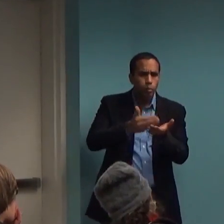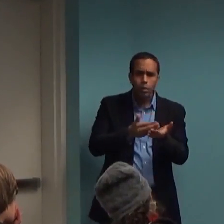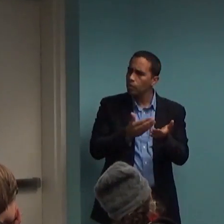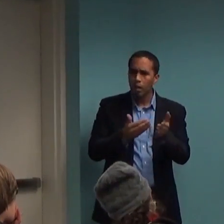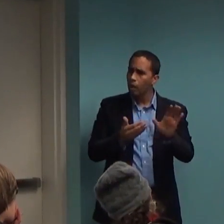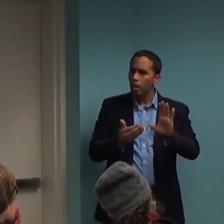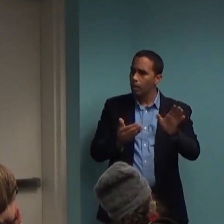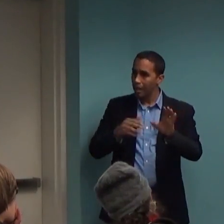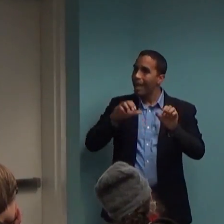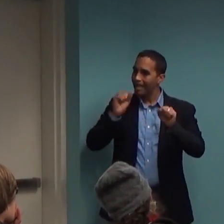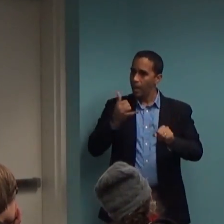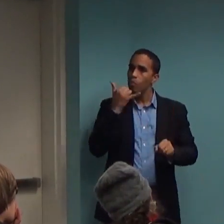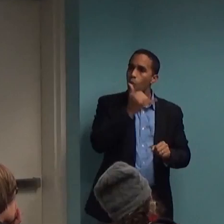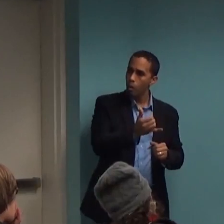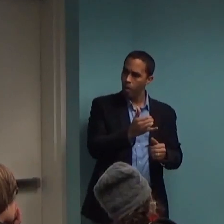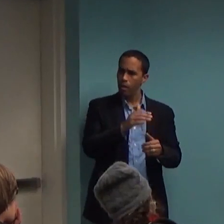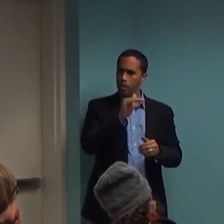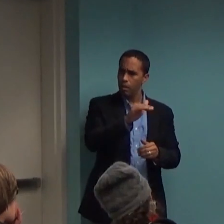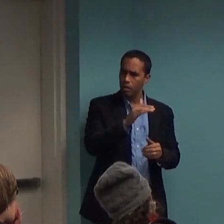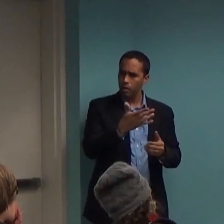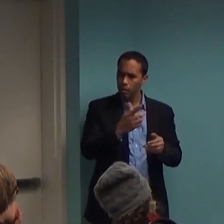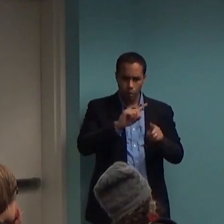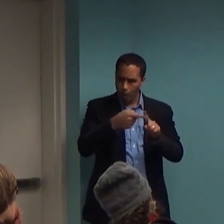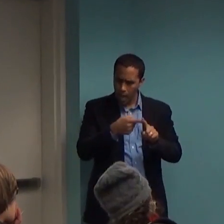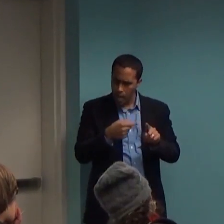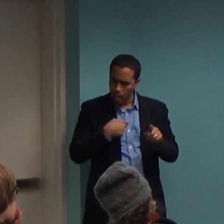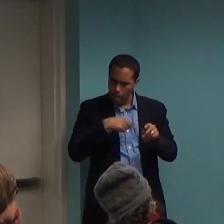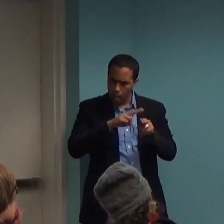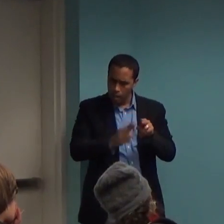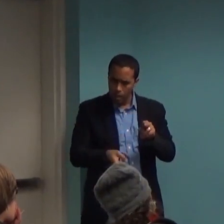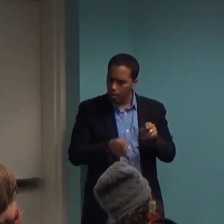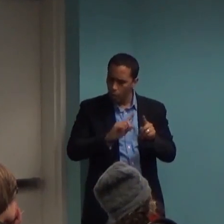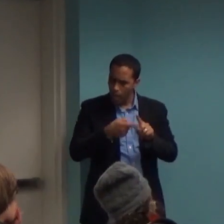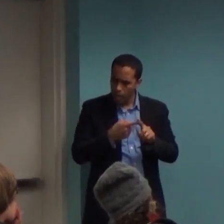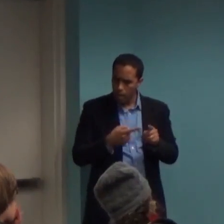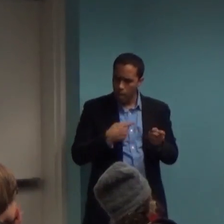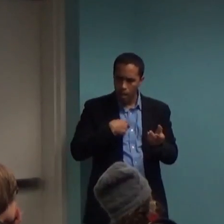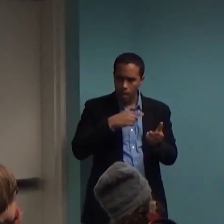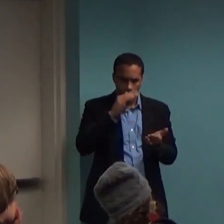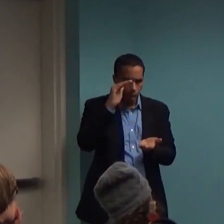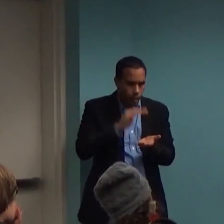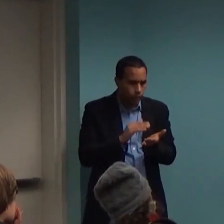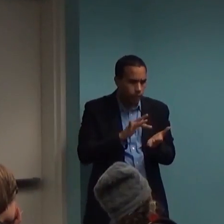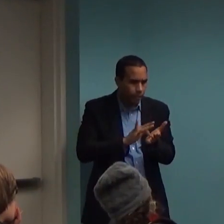How close are we to when I might be able to have my dose reduced? It's a worthwhile thing to ask about.